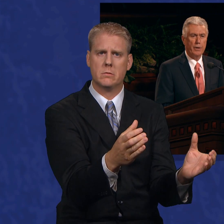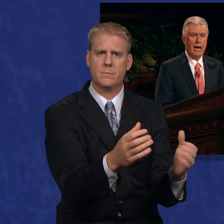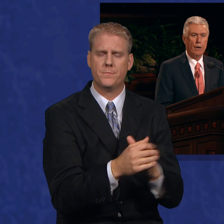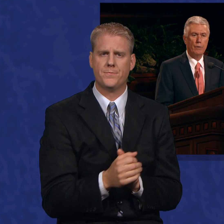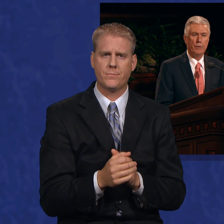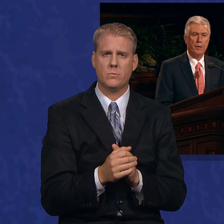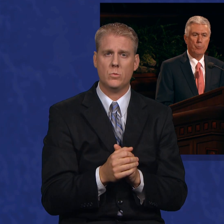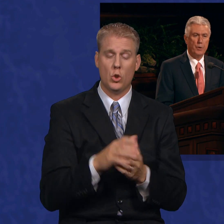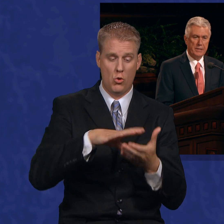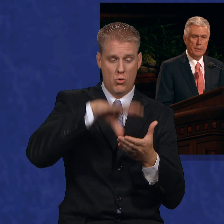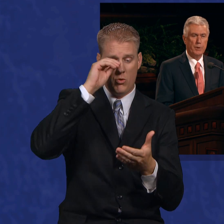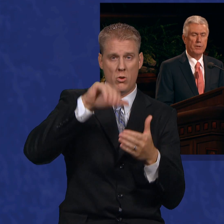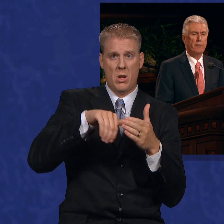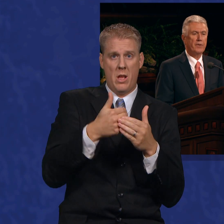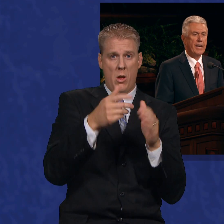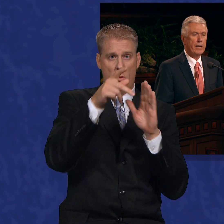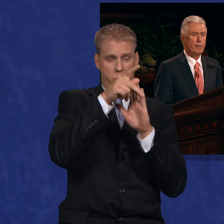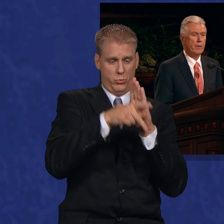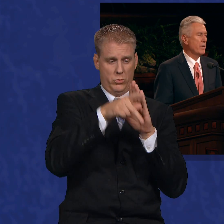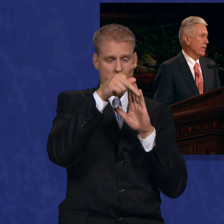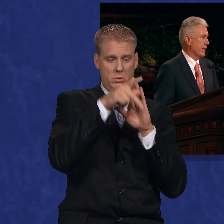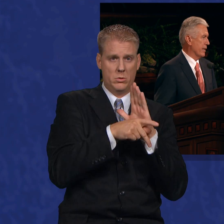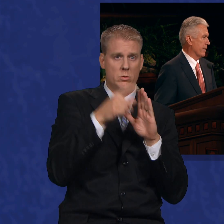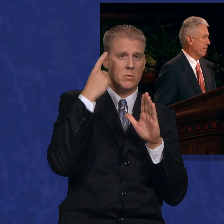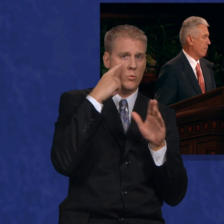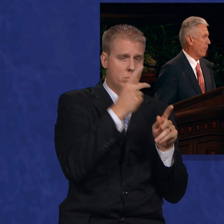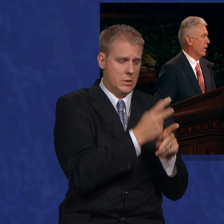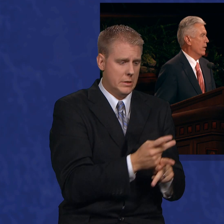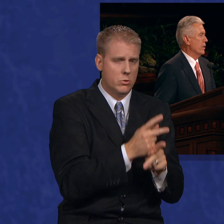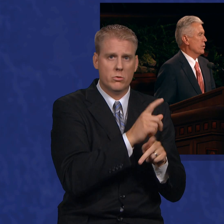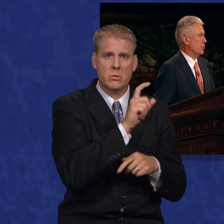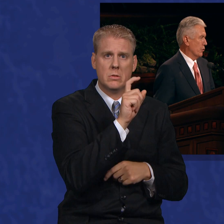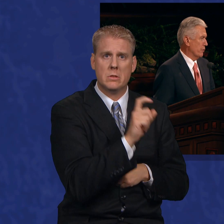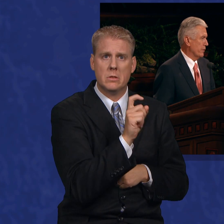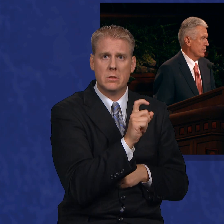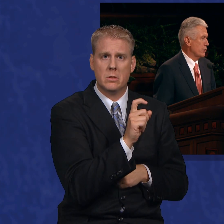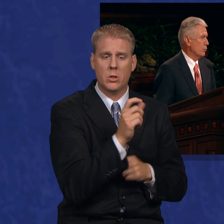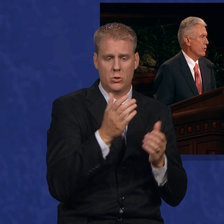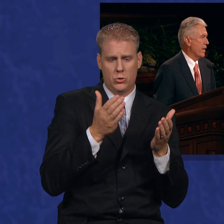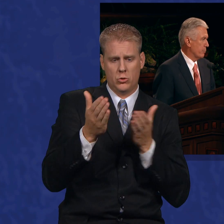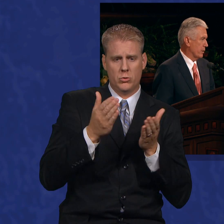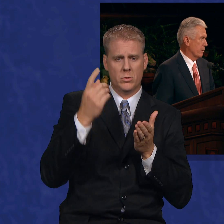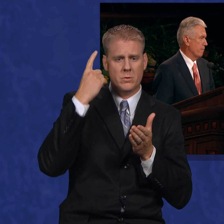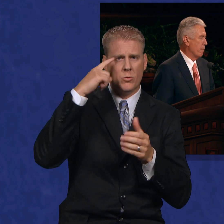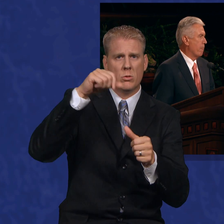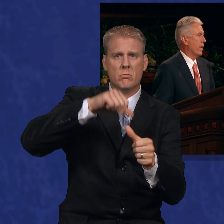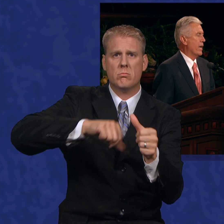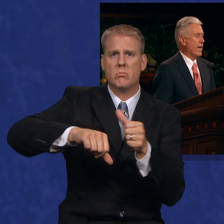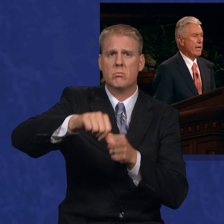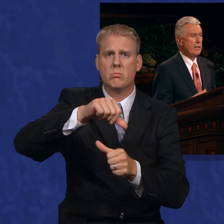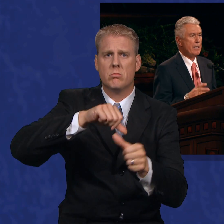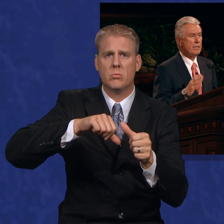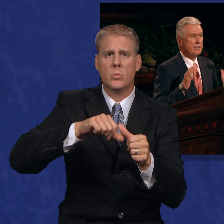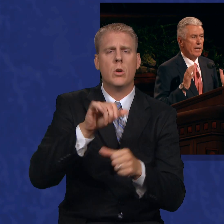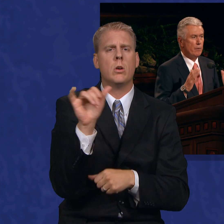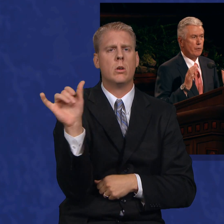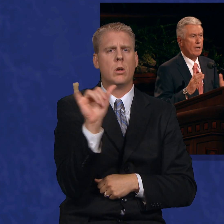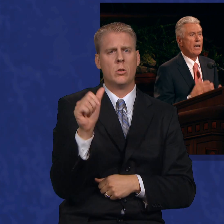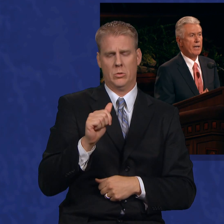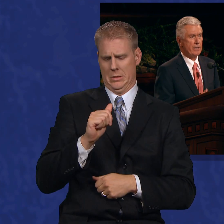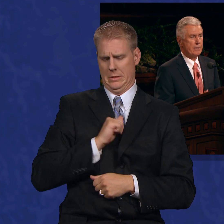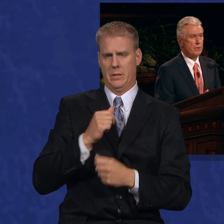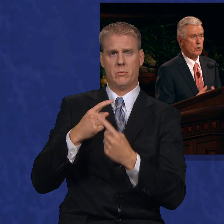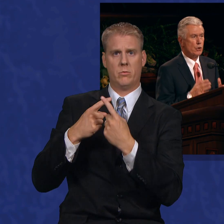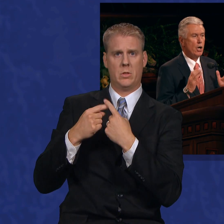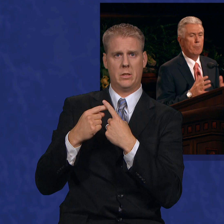Learn how the principles of care for the needy, service to neighbor, service self